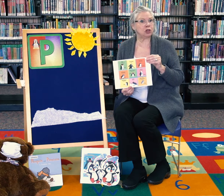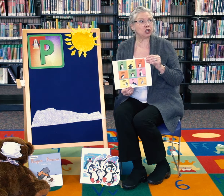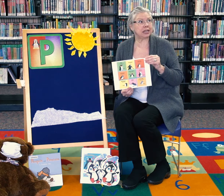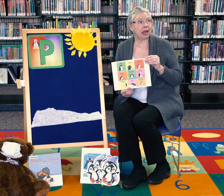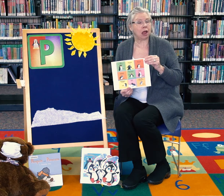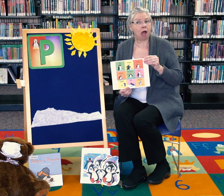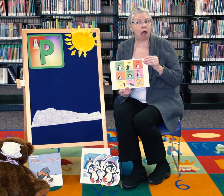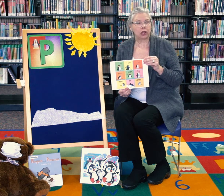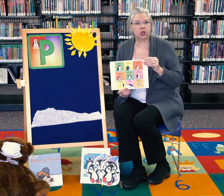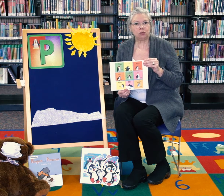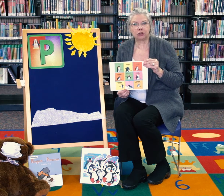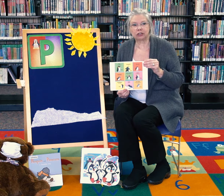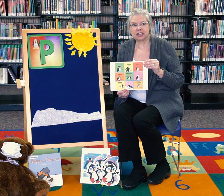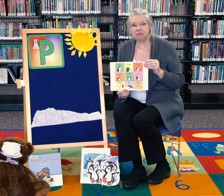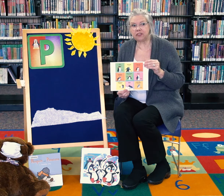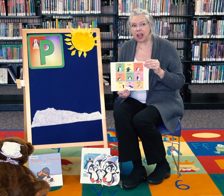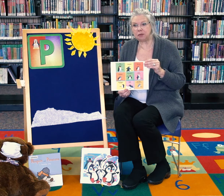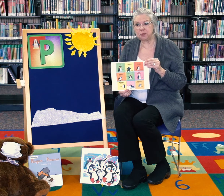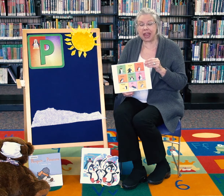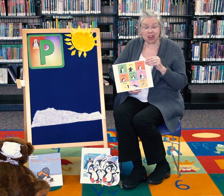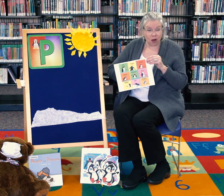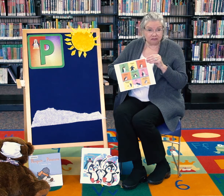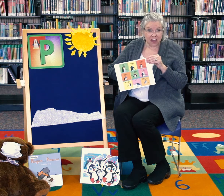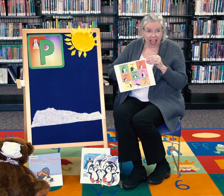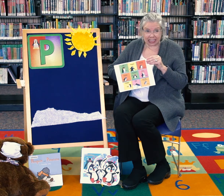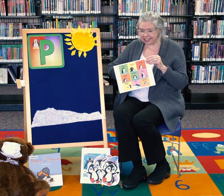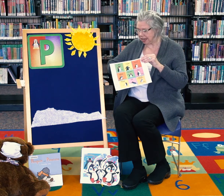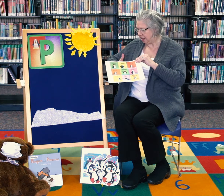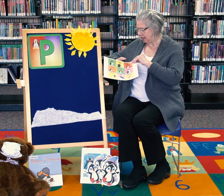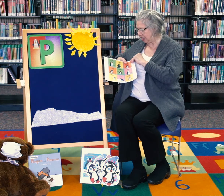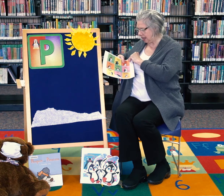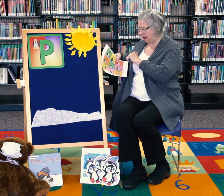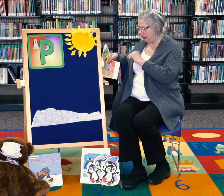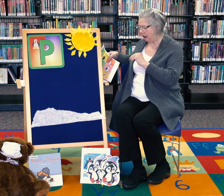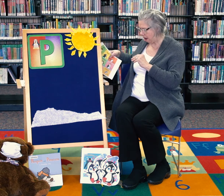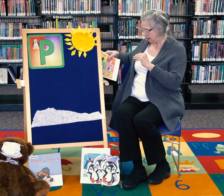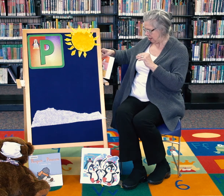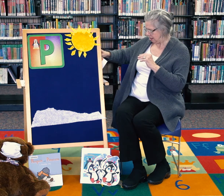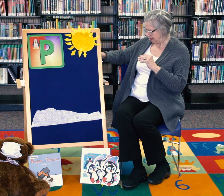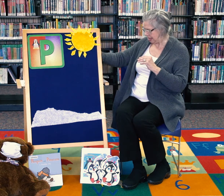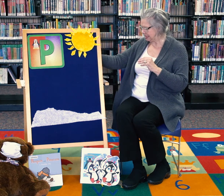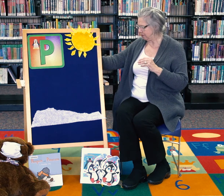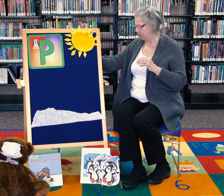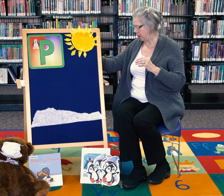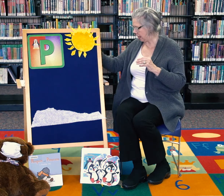learned today. Oh, learned some fun penguin facts. Yeehaw. That's fun.